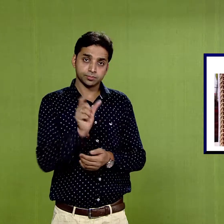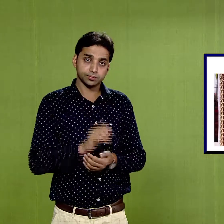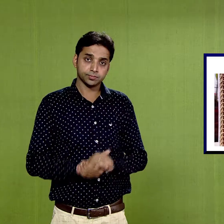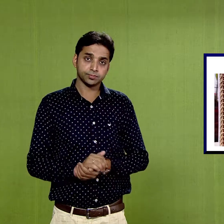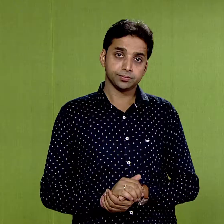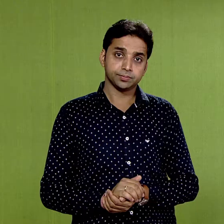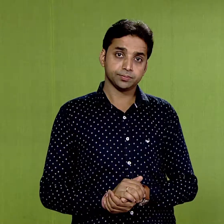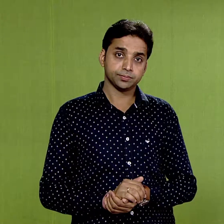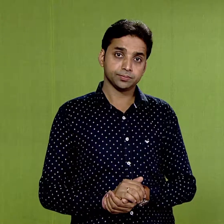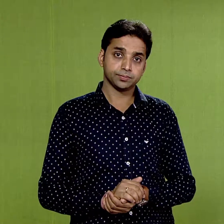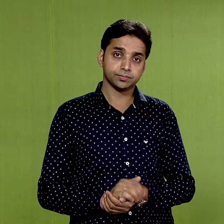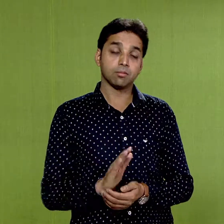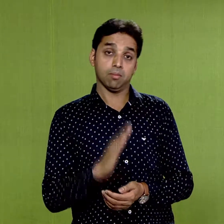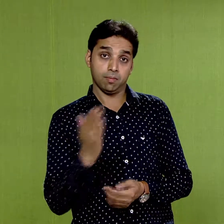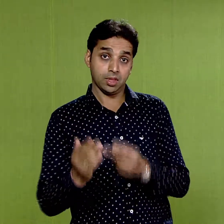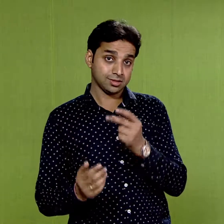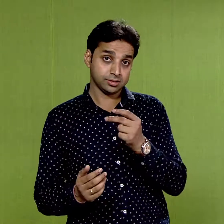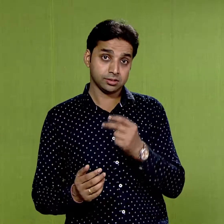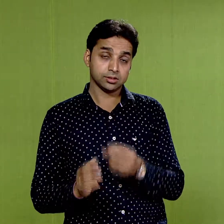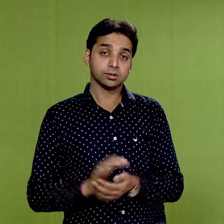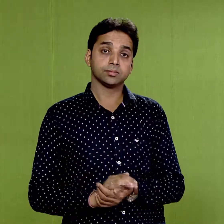the second is Lekha Citras,